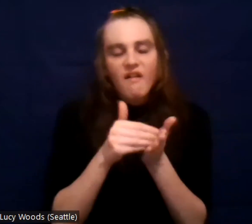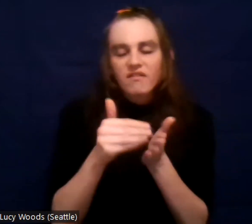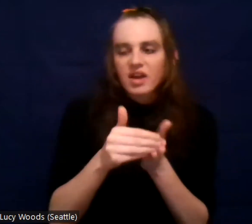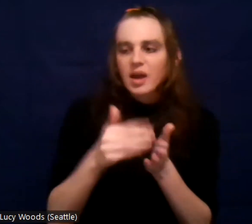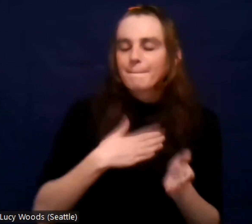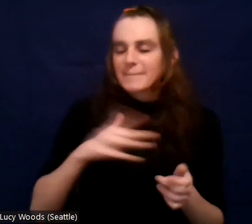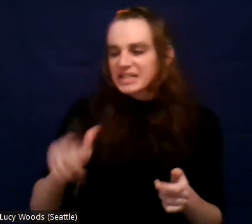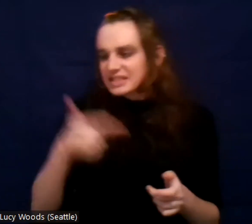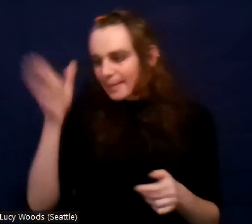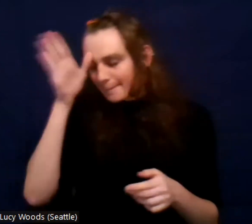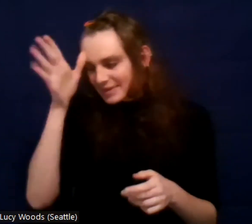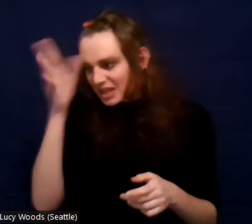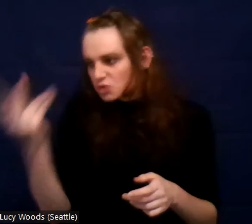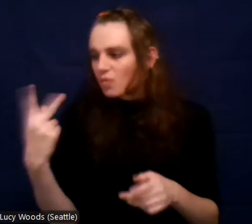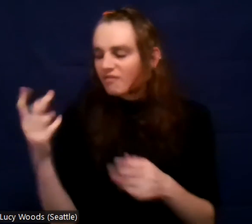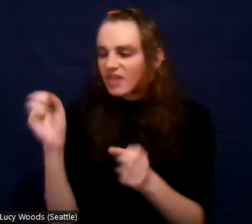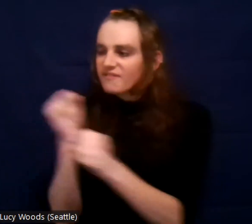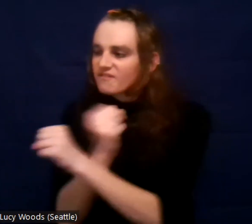often.